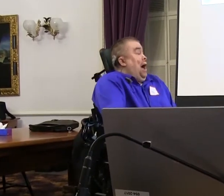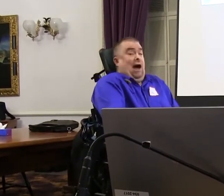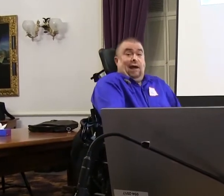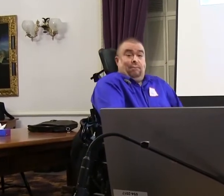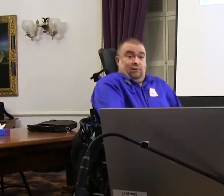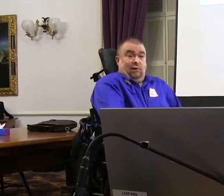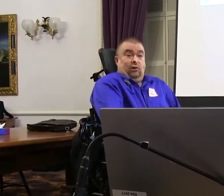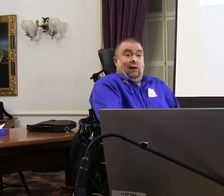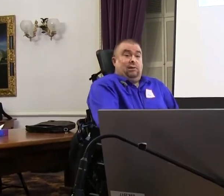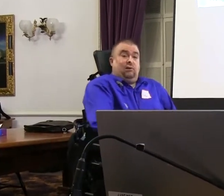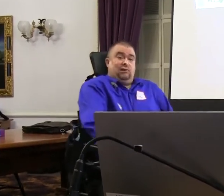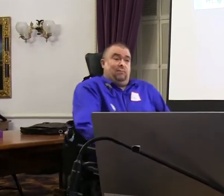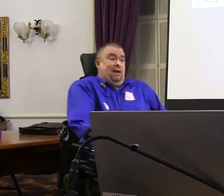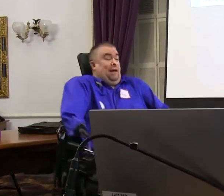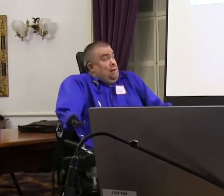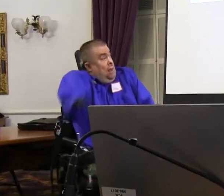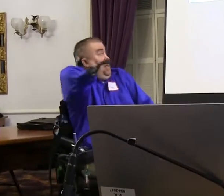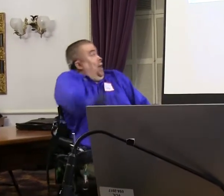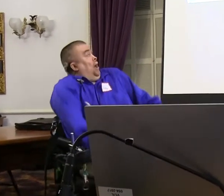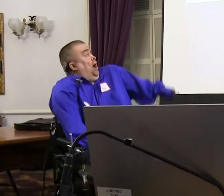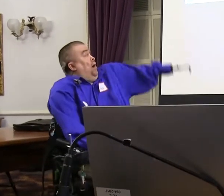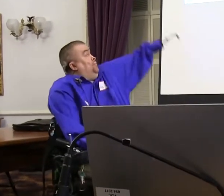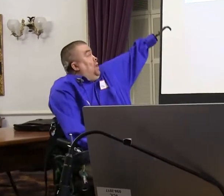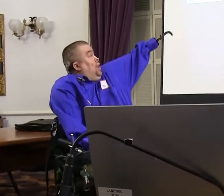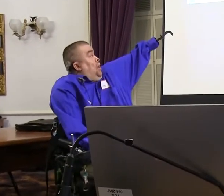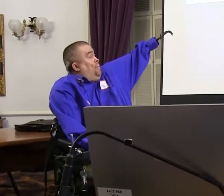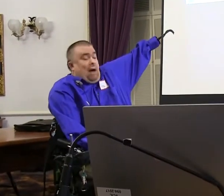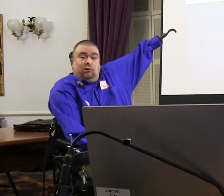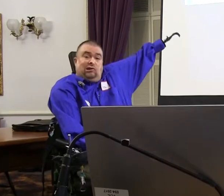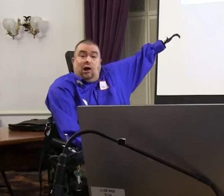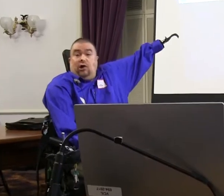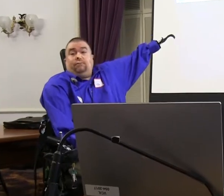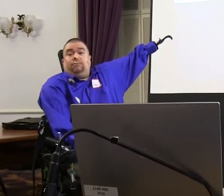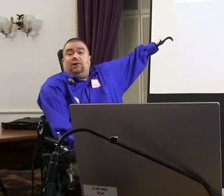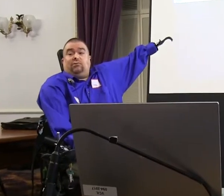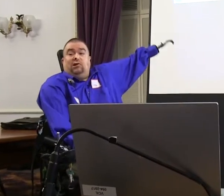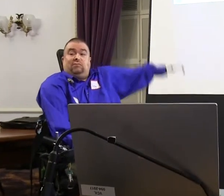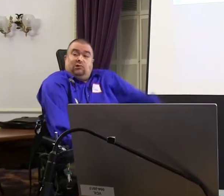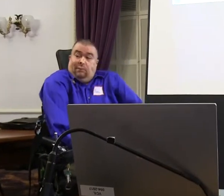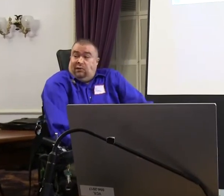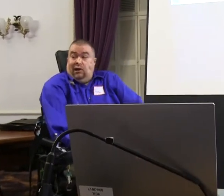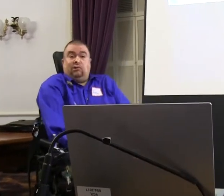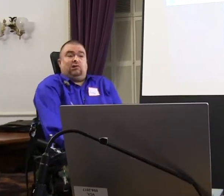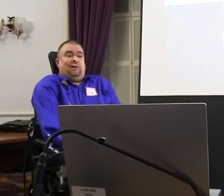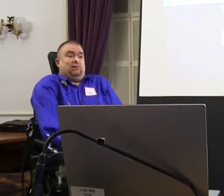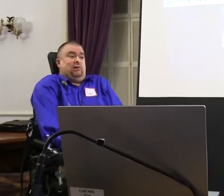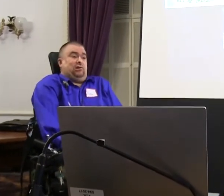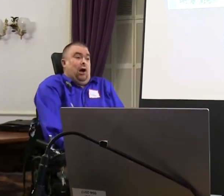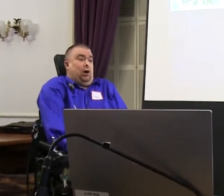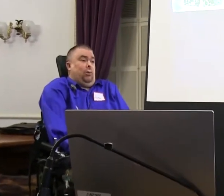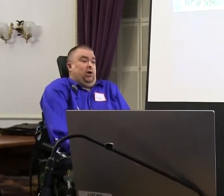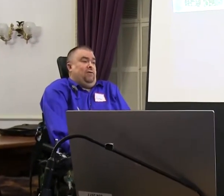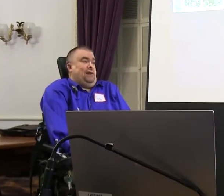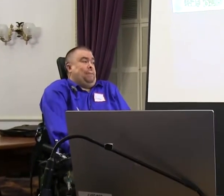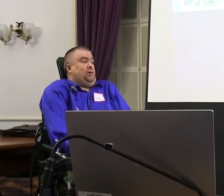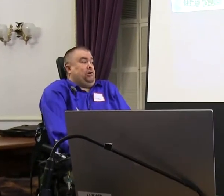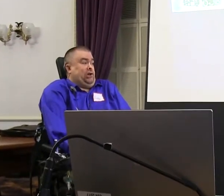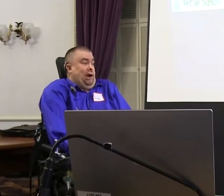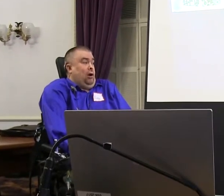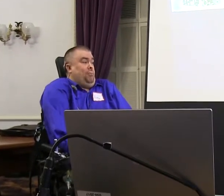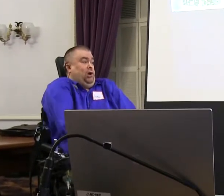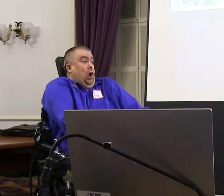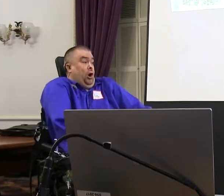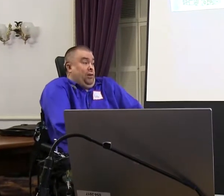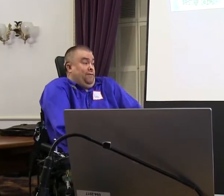I particularly like to participate in. Tower soccer is one of the sports I play, which is basically soccer where you've adapted